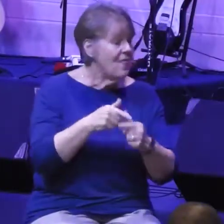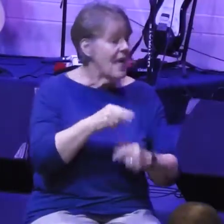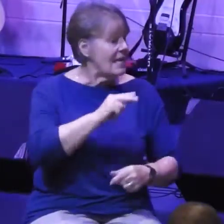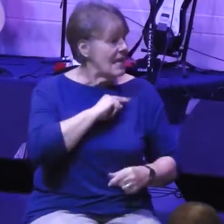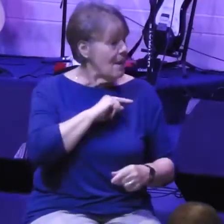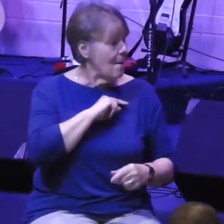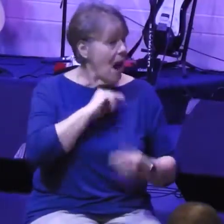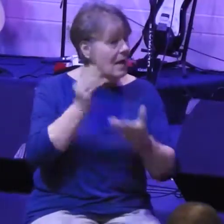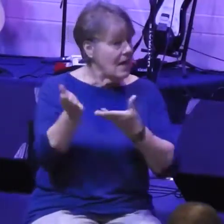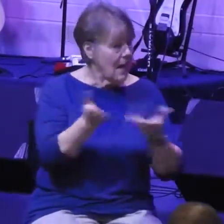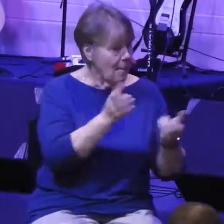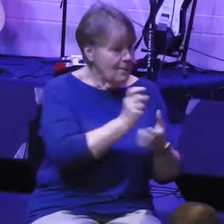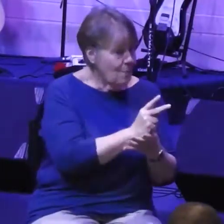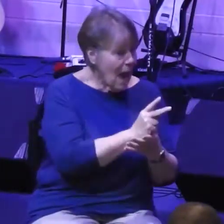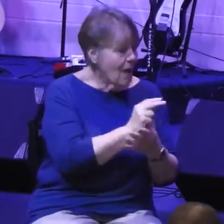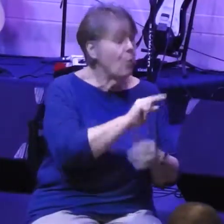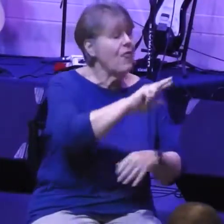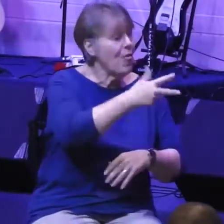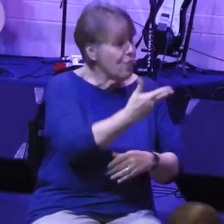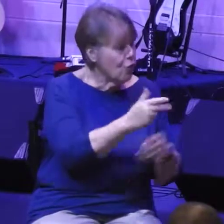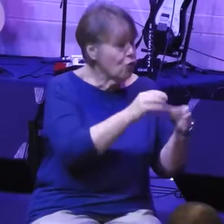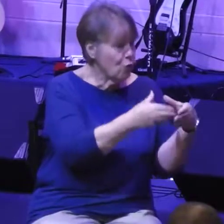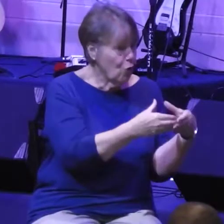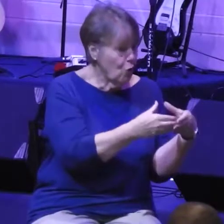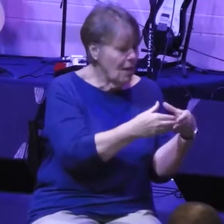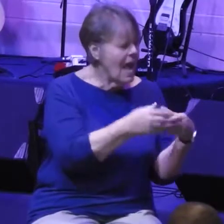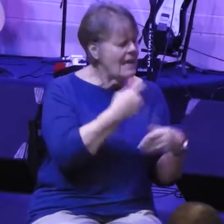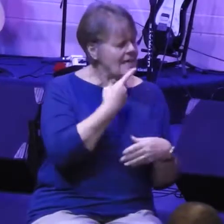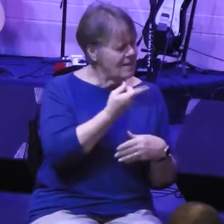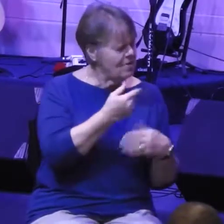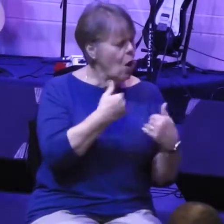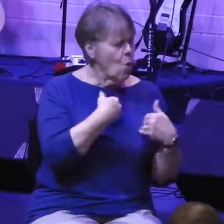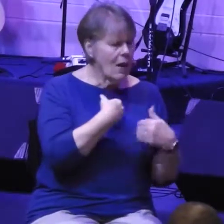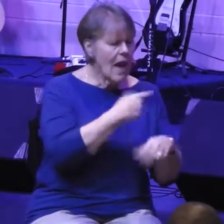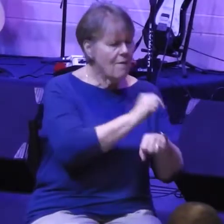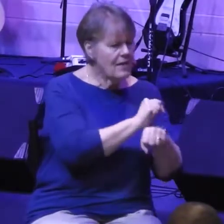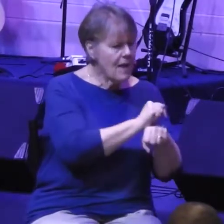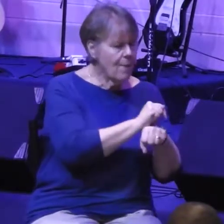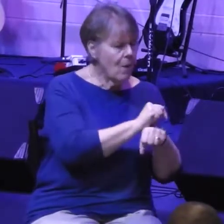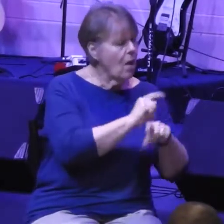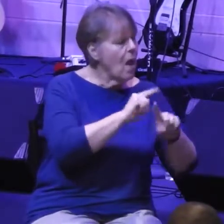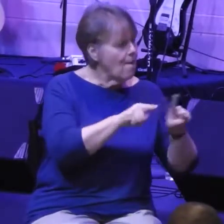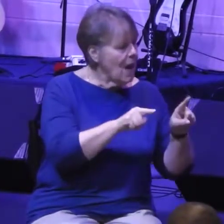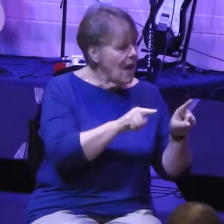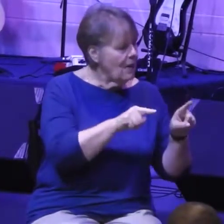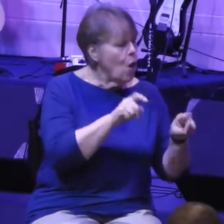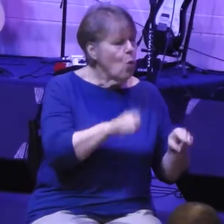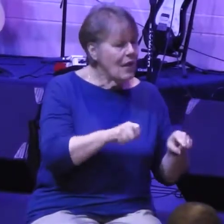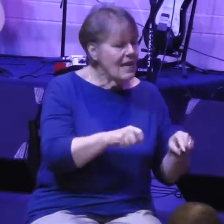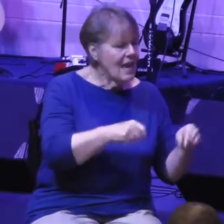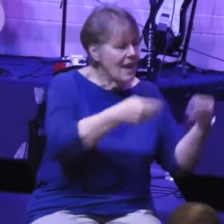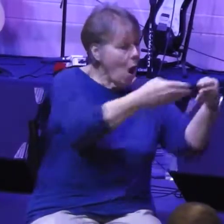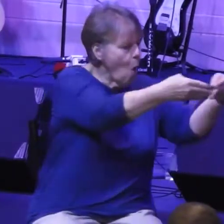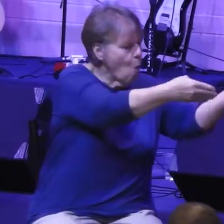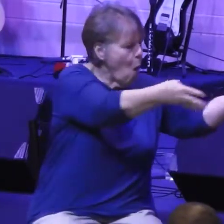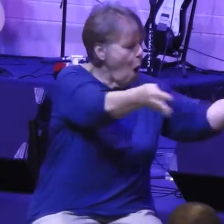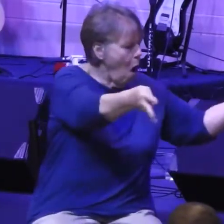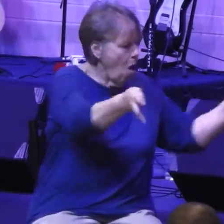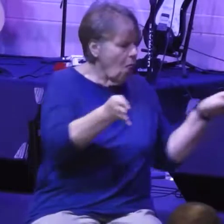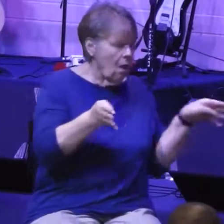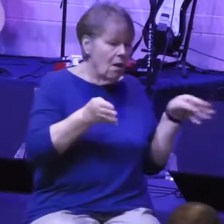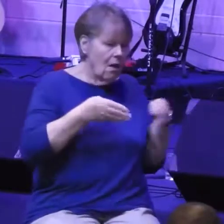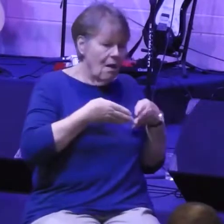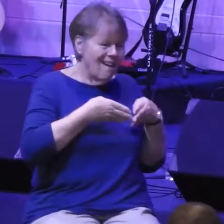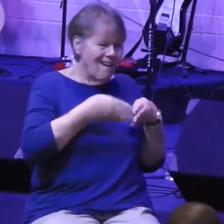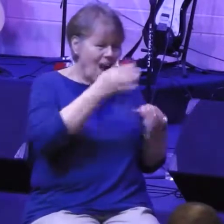okay, we've got a temple, but the wall around our city, which is necessary because lots of other places would like to come